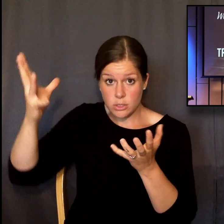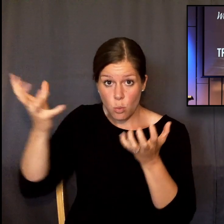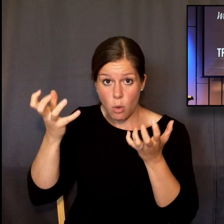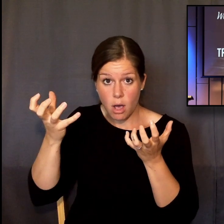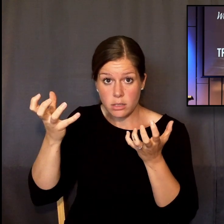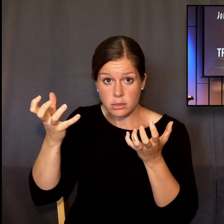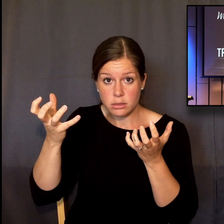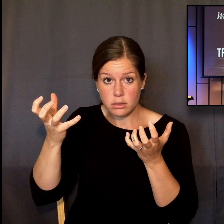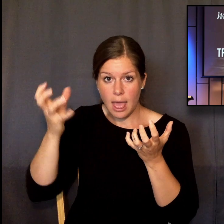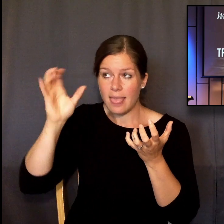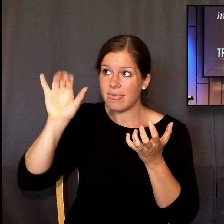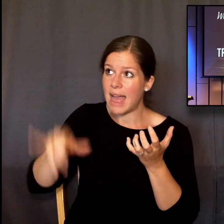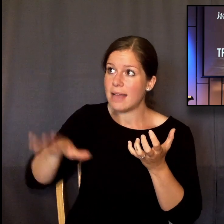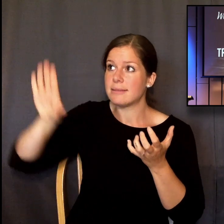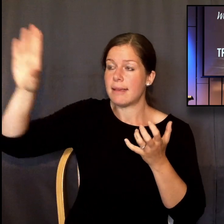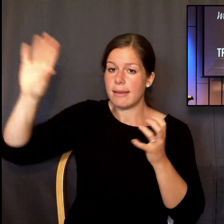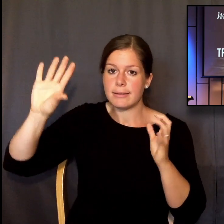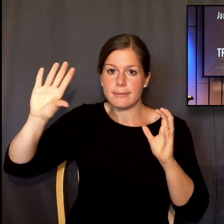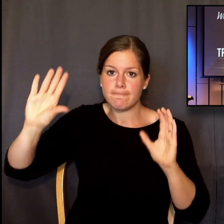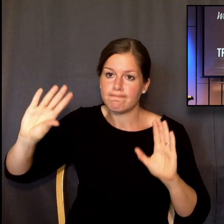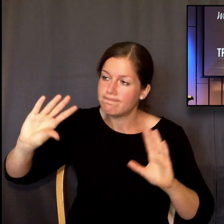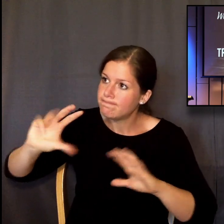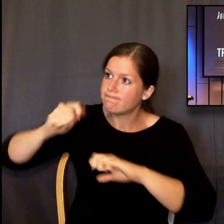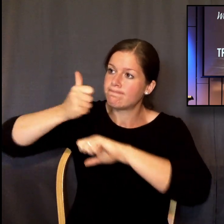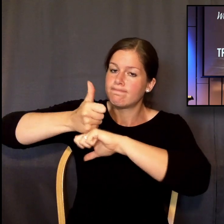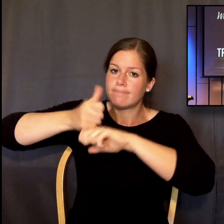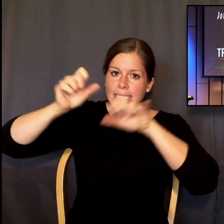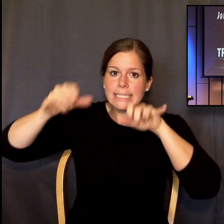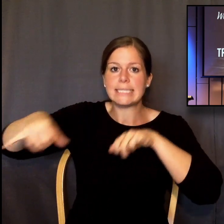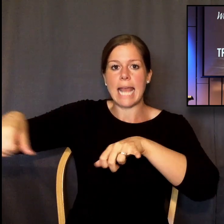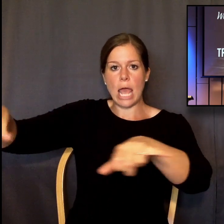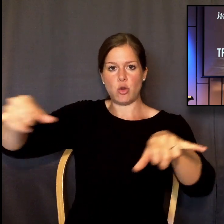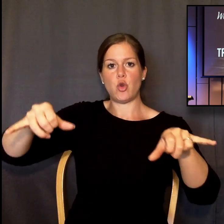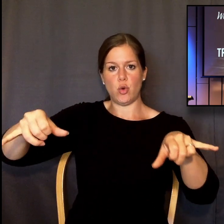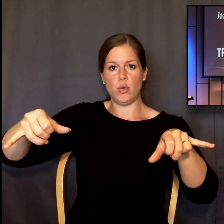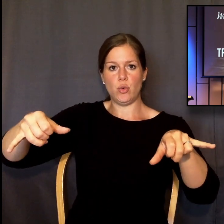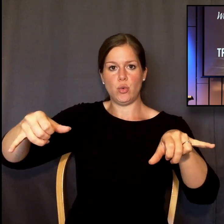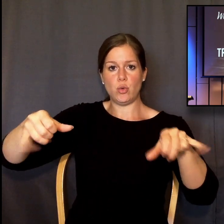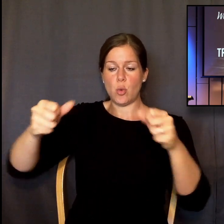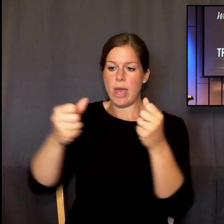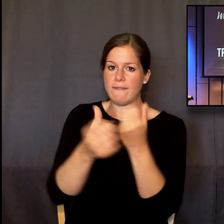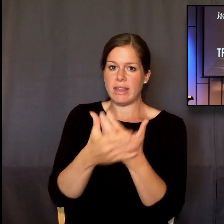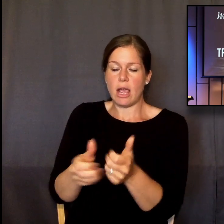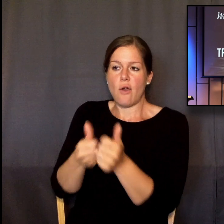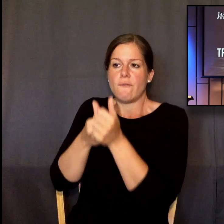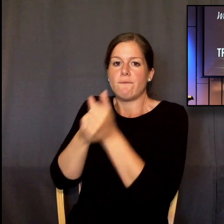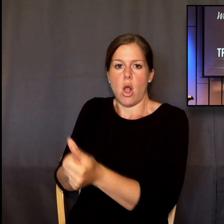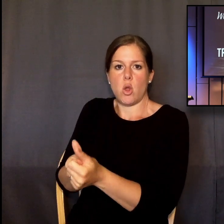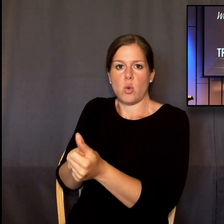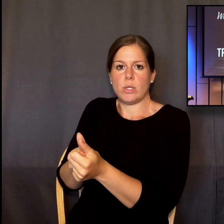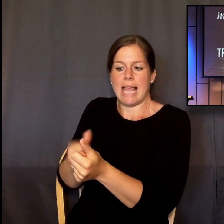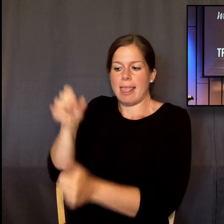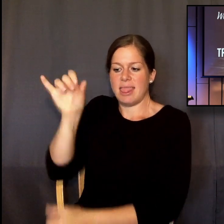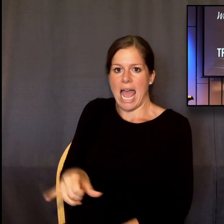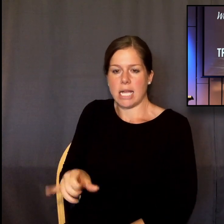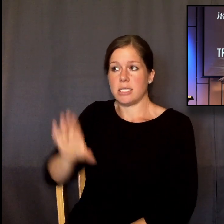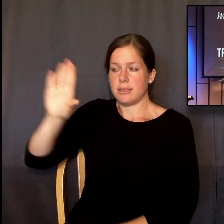It's the measure. It's the pattern that he's working everything going on based on. That is the plan.